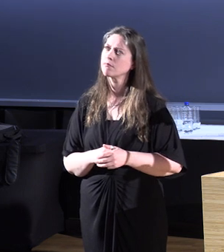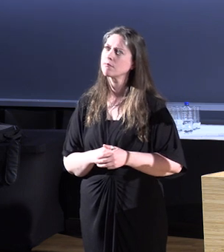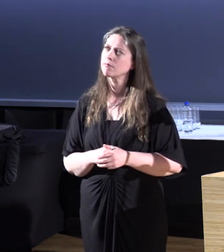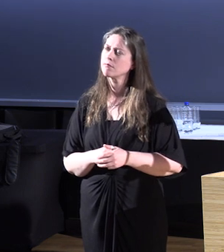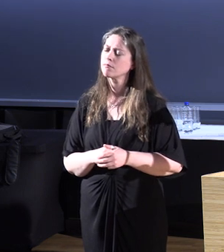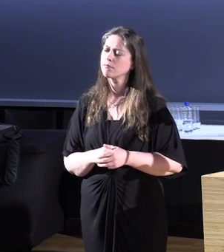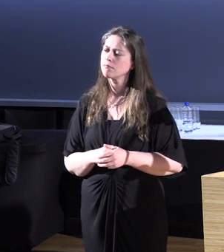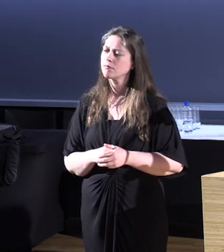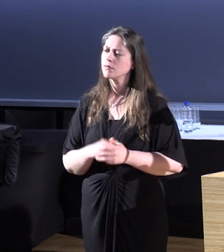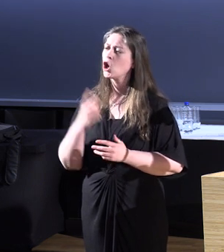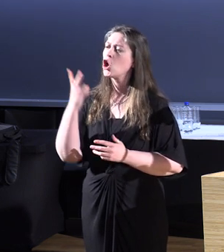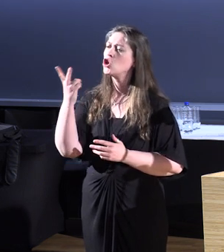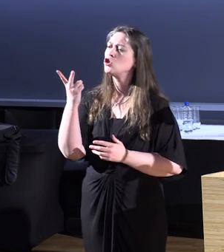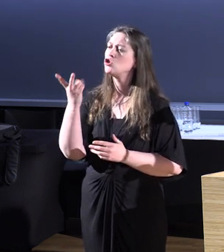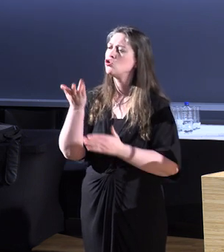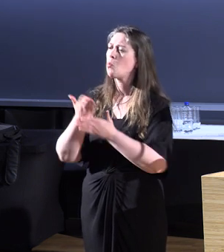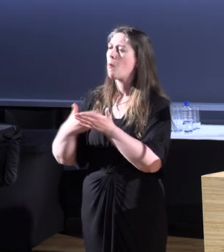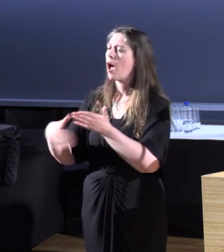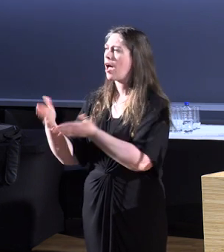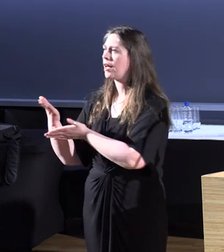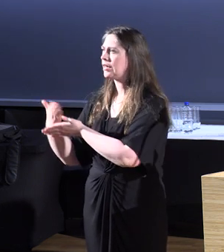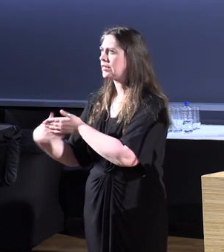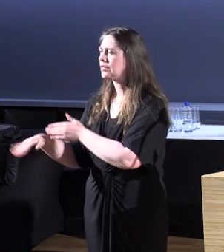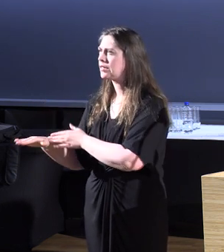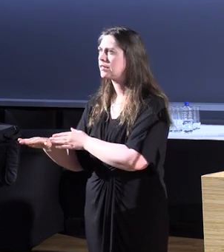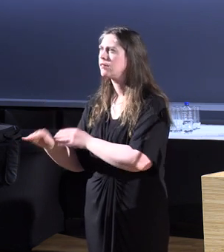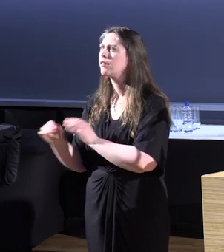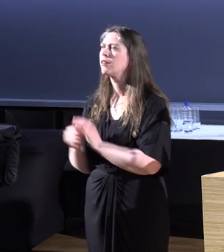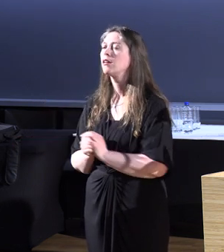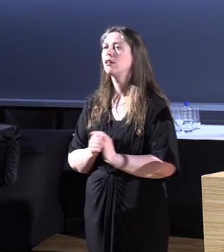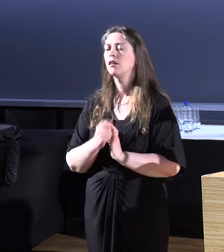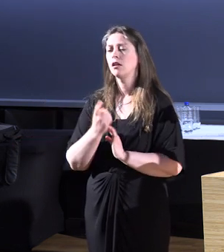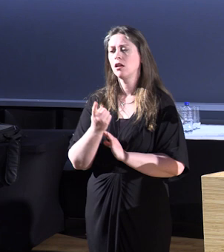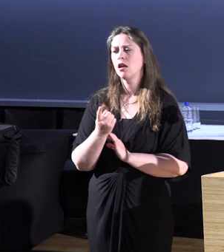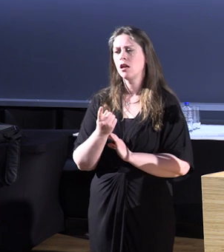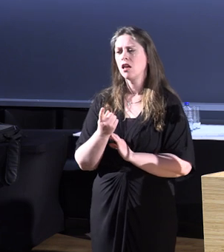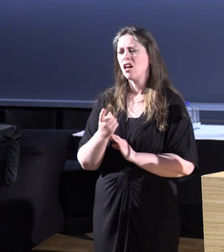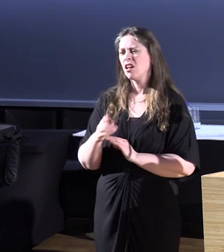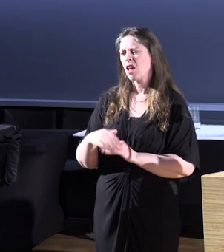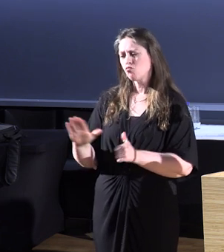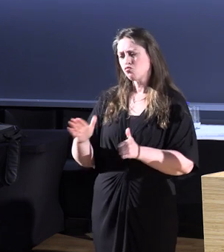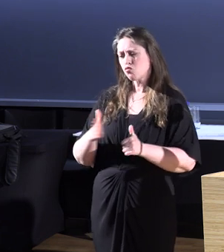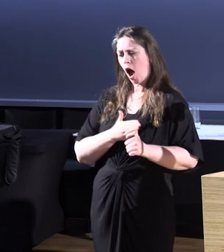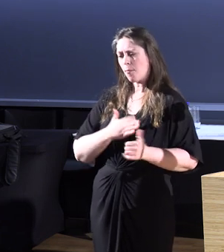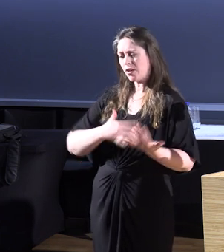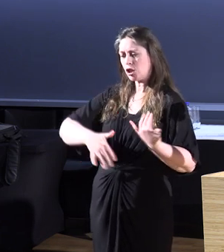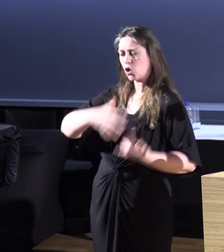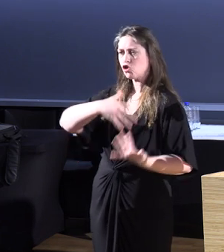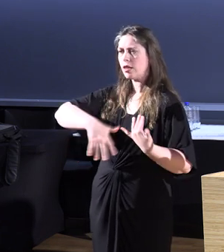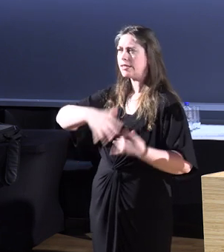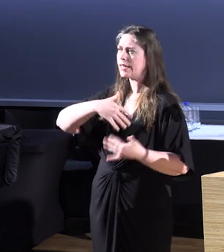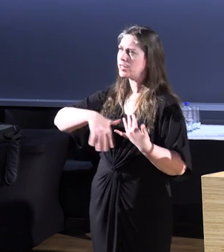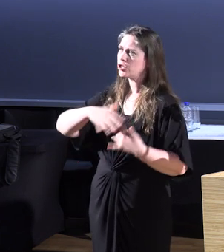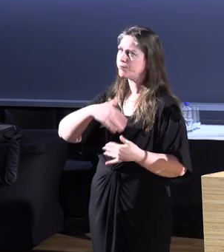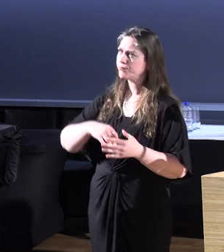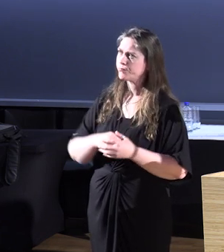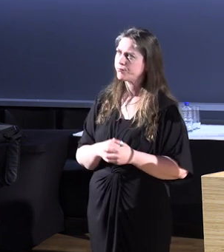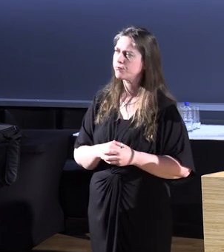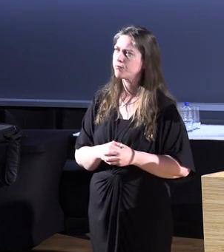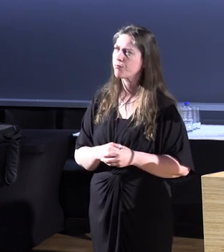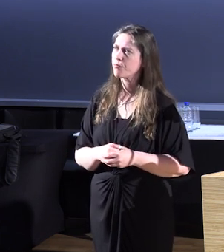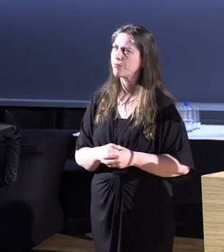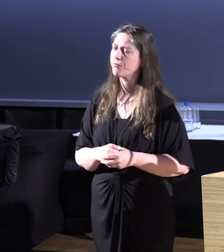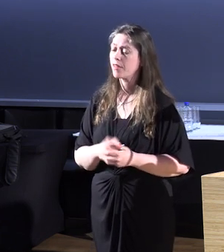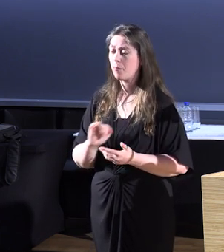there's two factors. There's the primary socialization, the way in, it